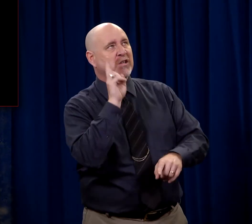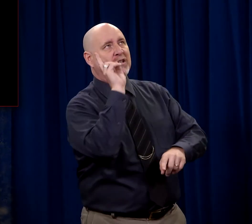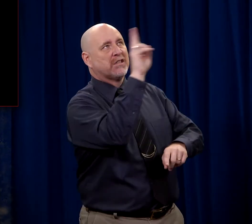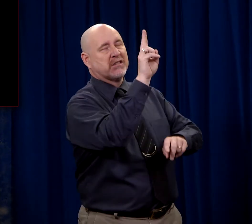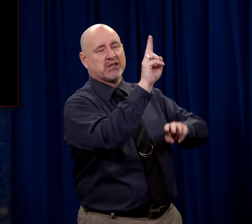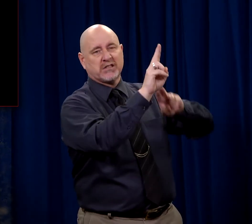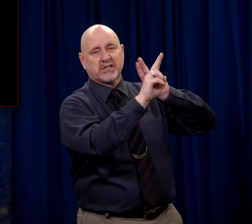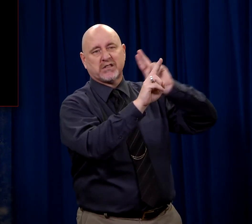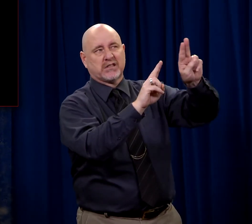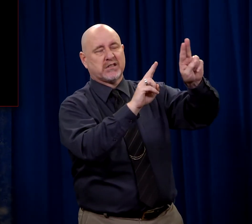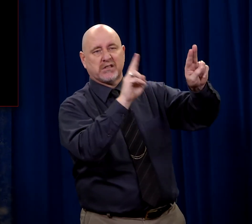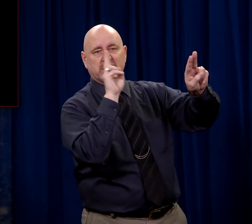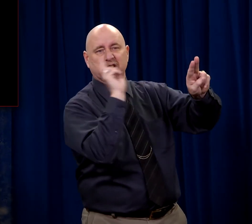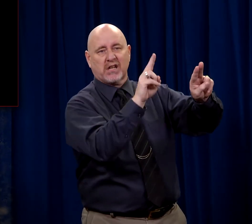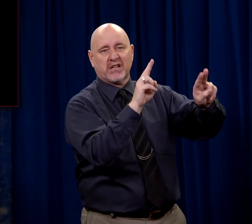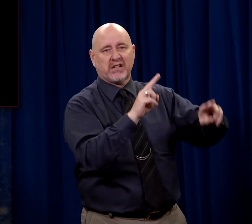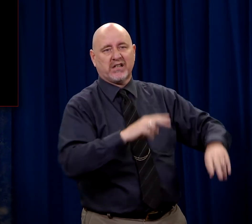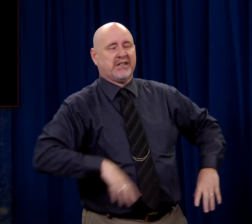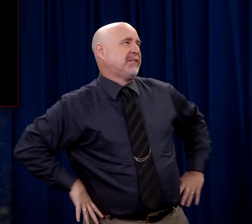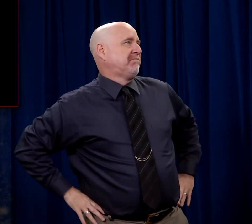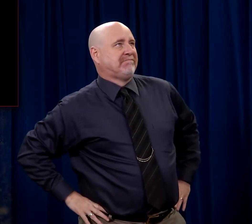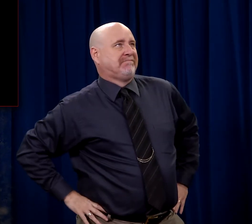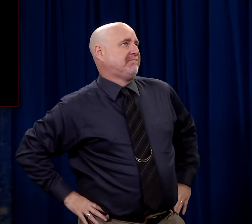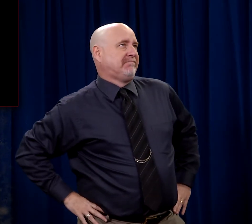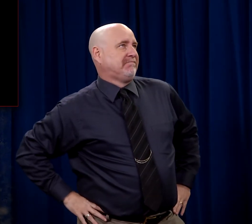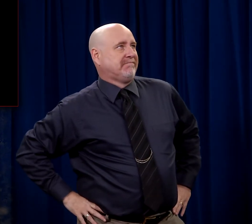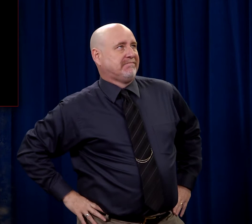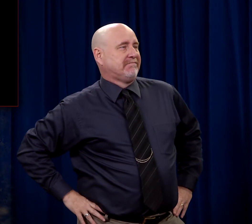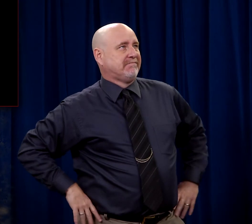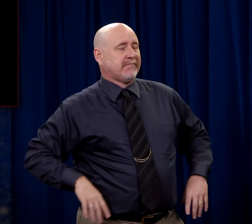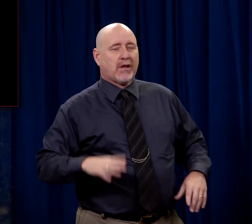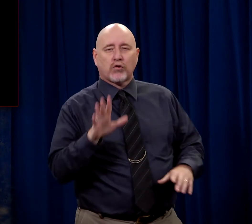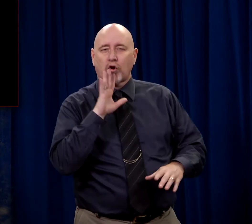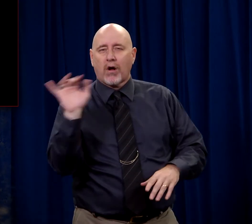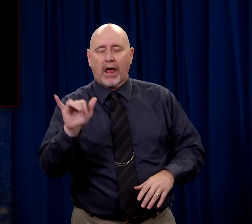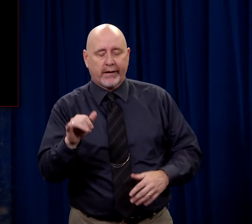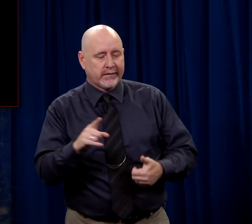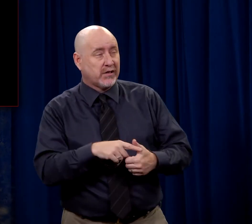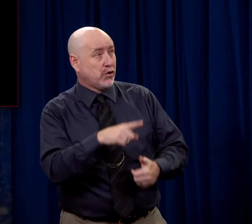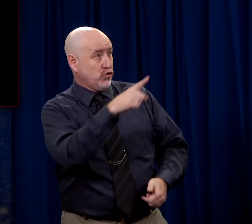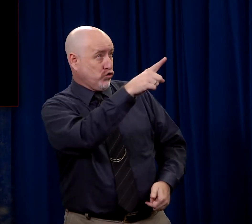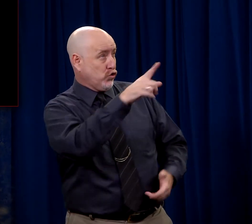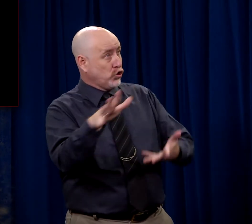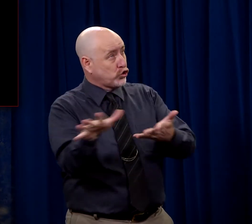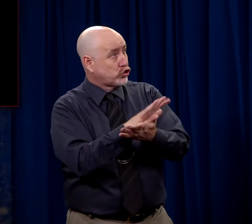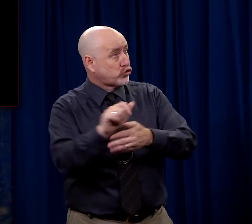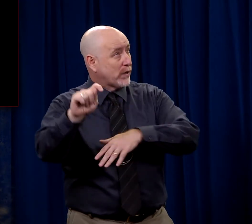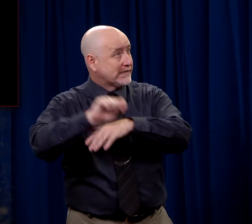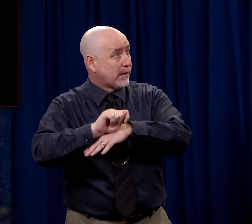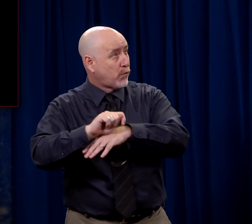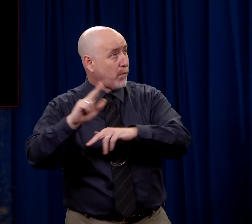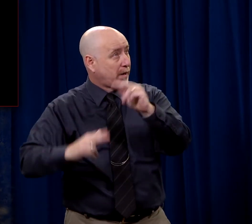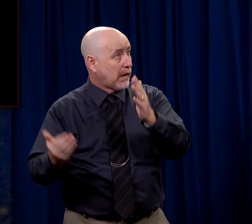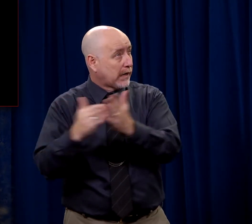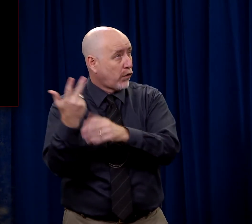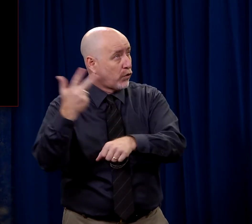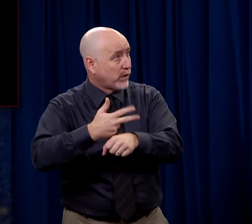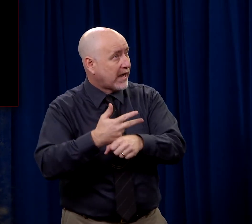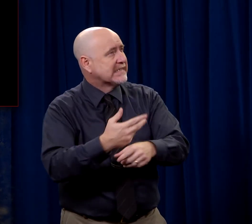They're mocking Him and they're wagging their heads. And they're saying things like this, You who destroy the temple and build it in three